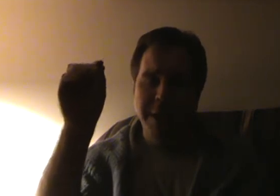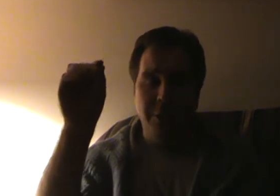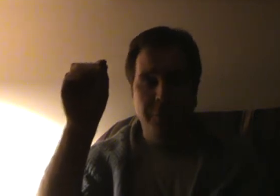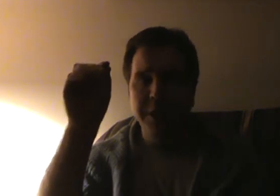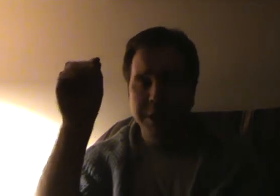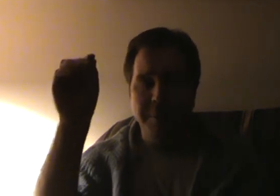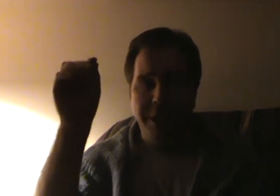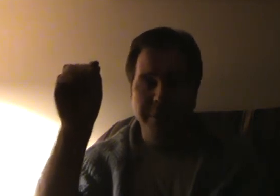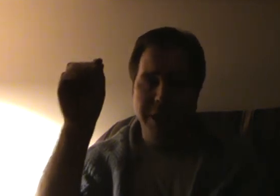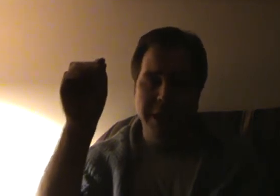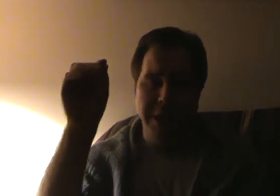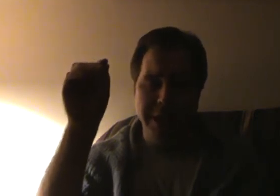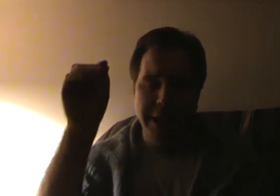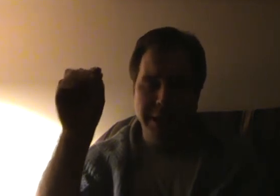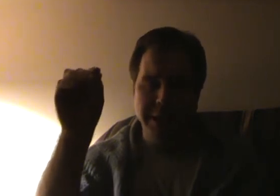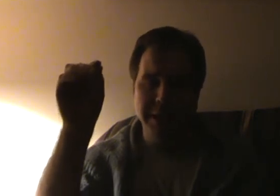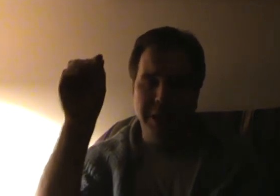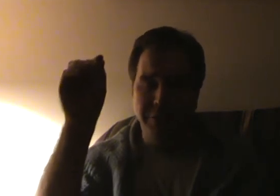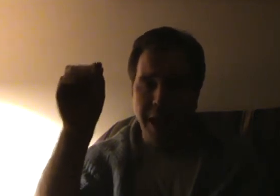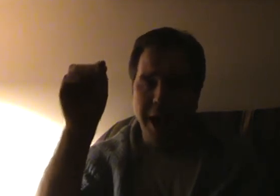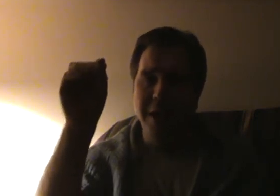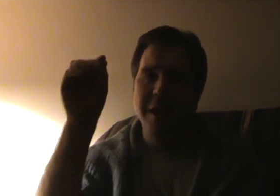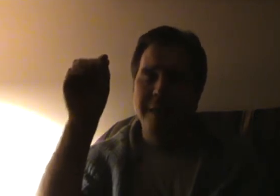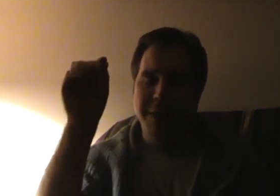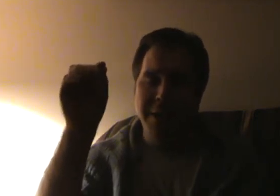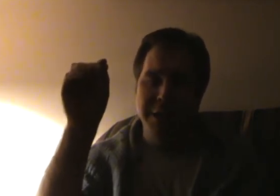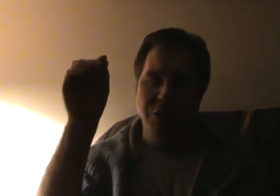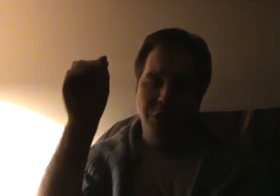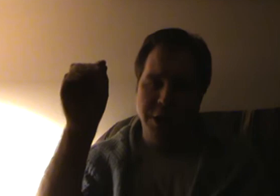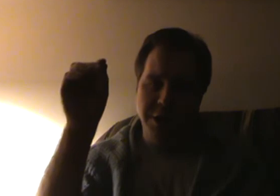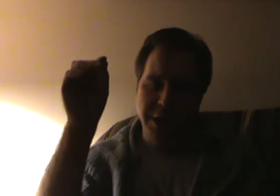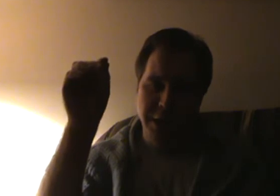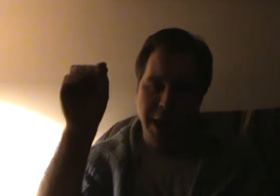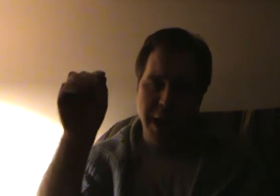is not belief in the existence of God. Faith is trusting God.